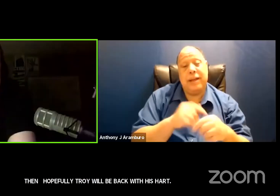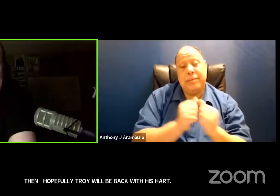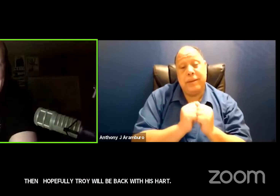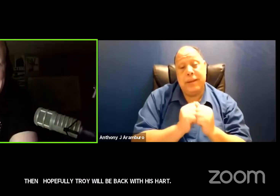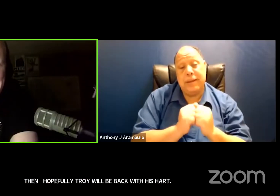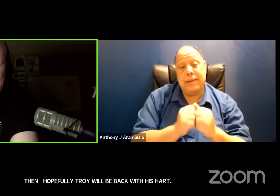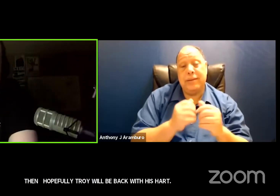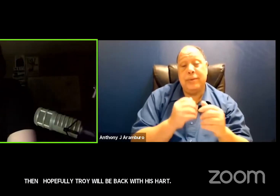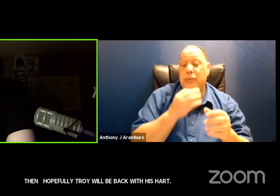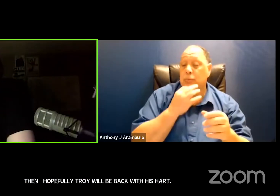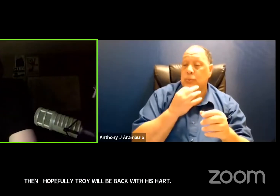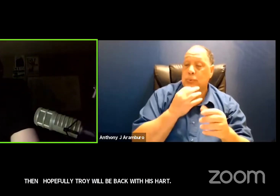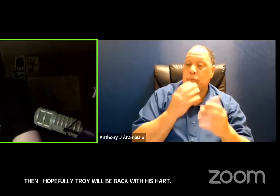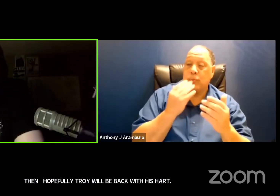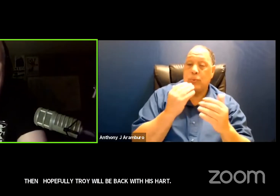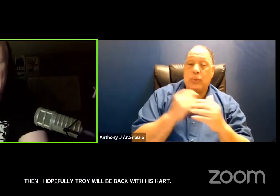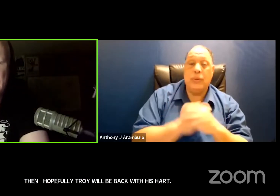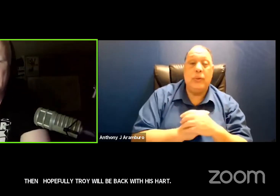yeah thanks